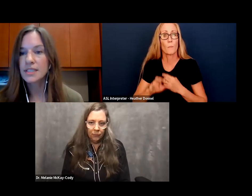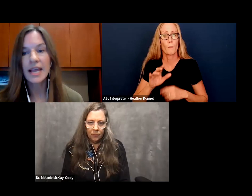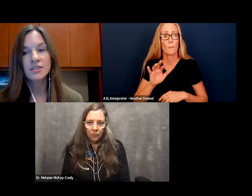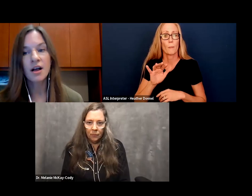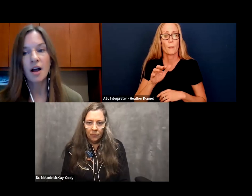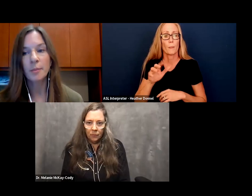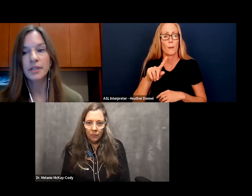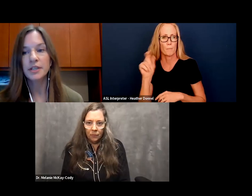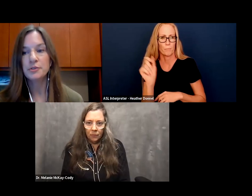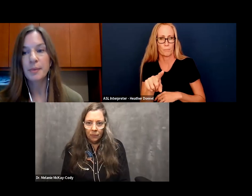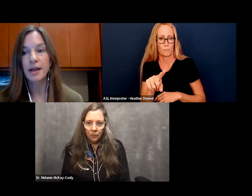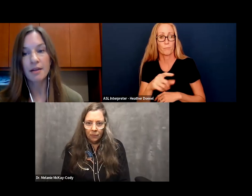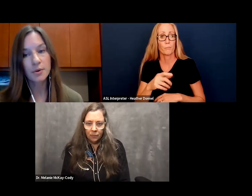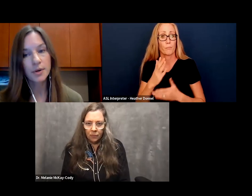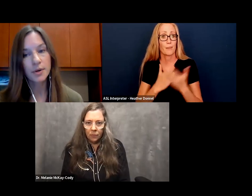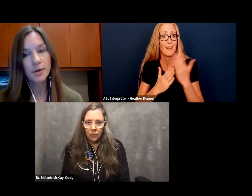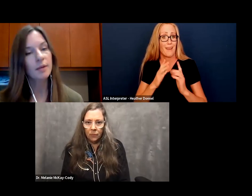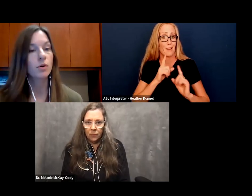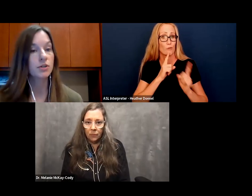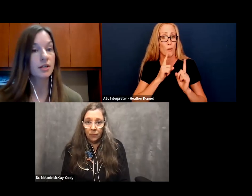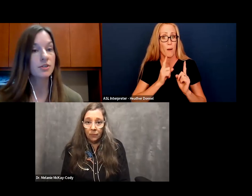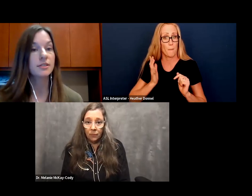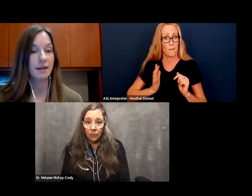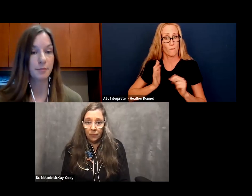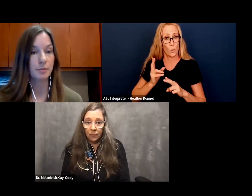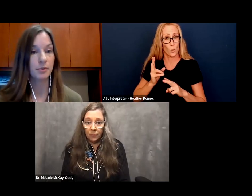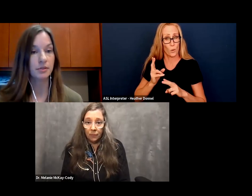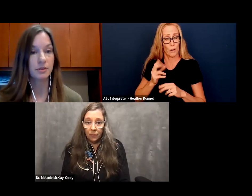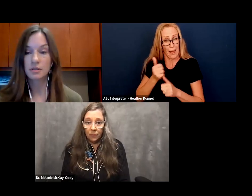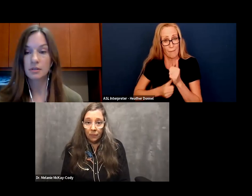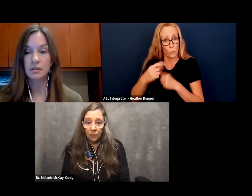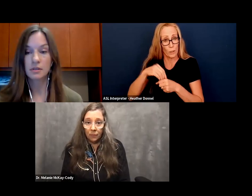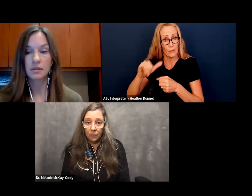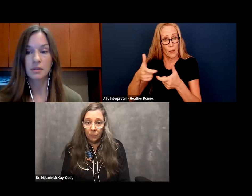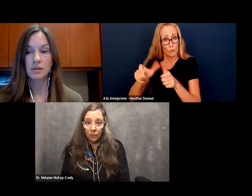Was hand talk commonly used by everyone in the tribe or just deaf people?